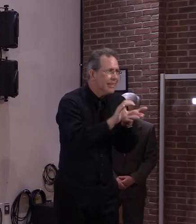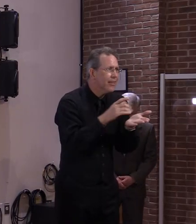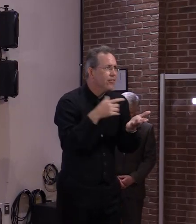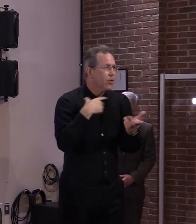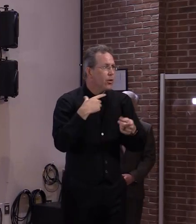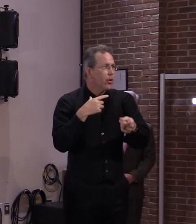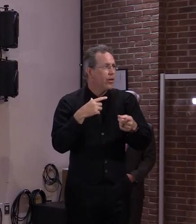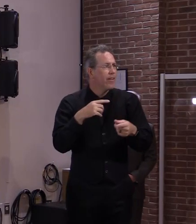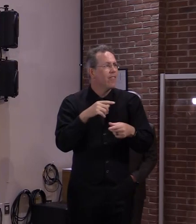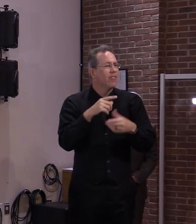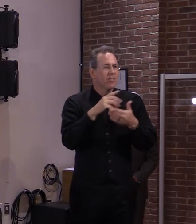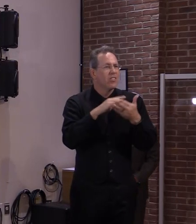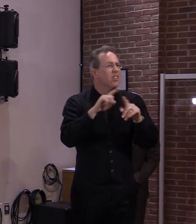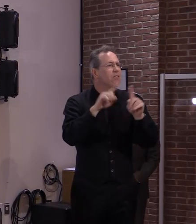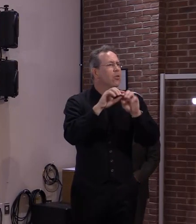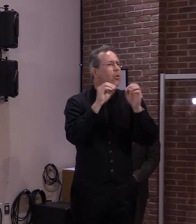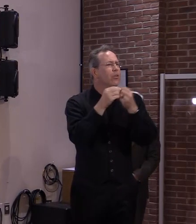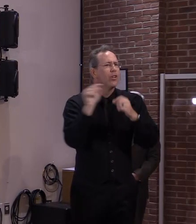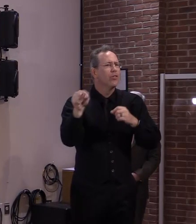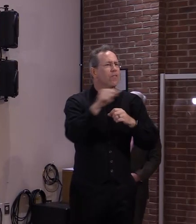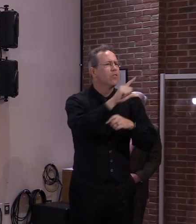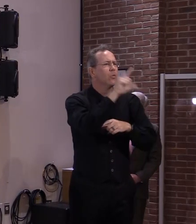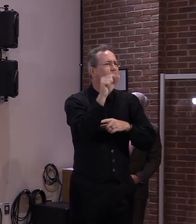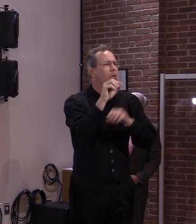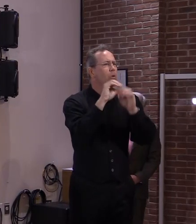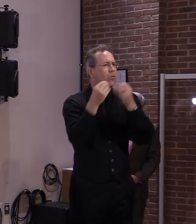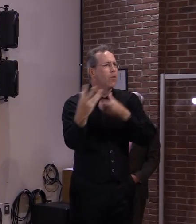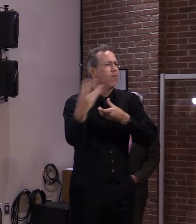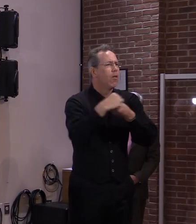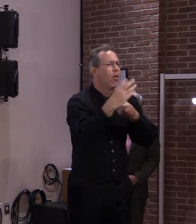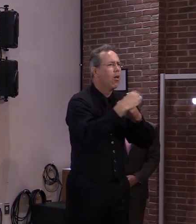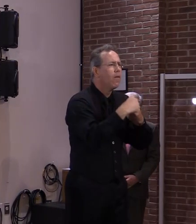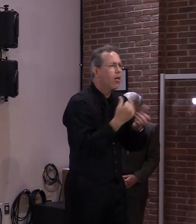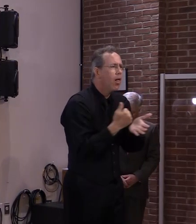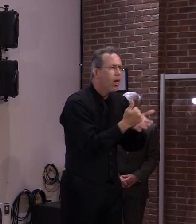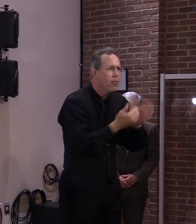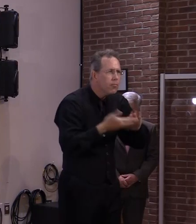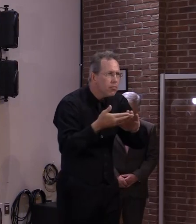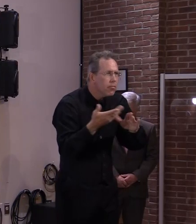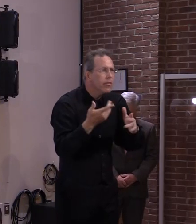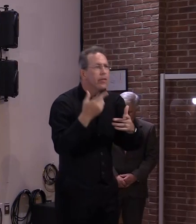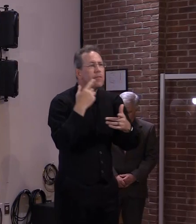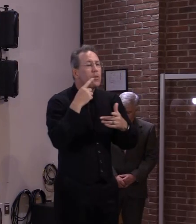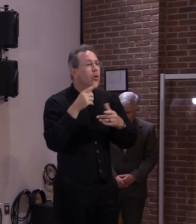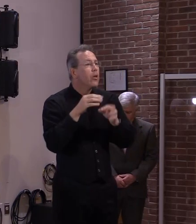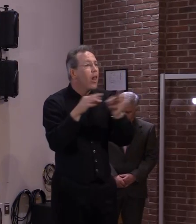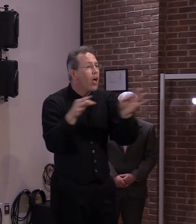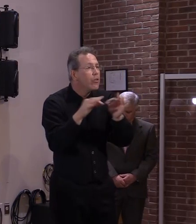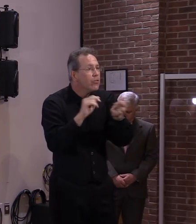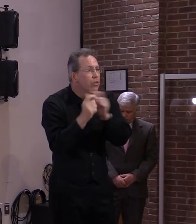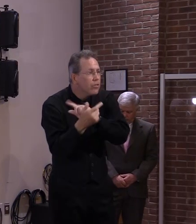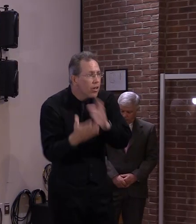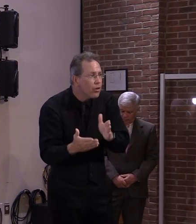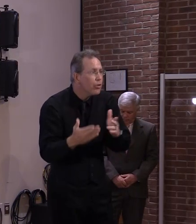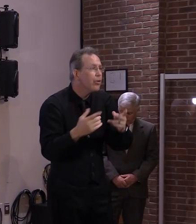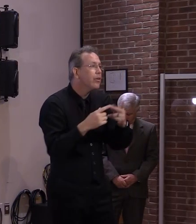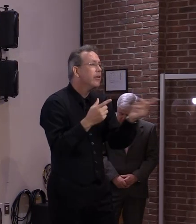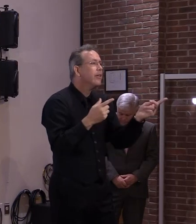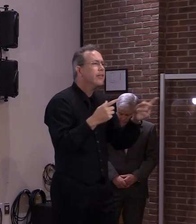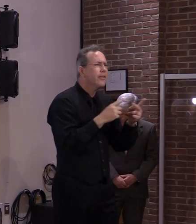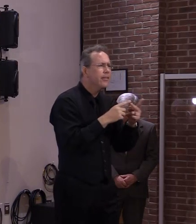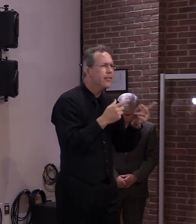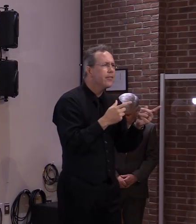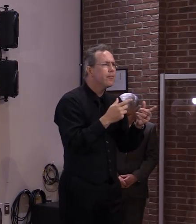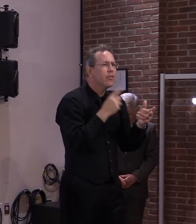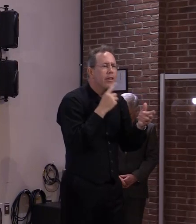assistance, language translation, landlord tenant mediation, technology assistance, you know, and funding has been